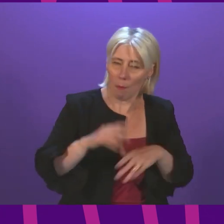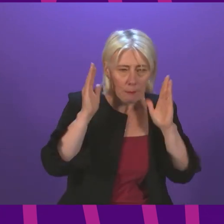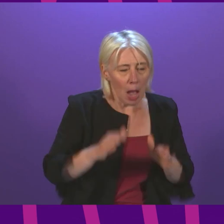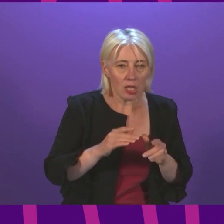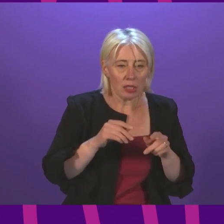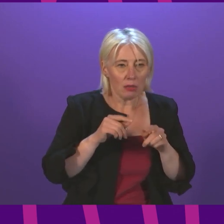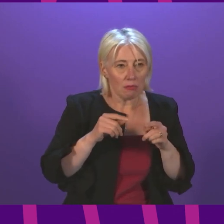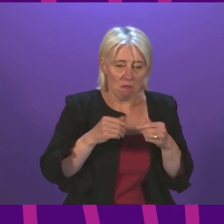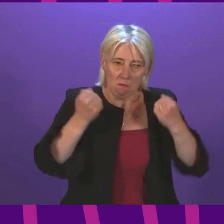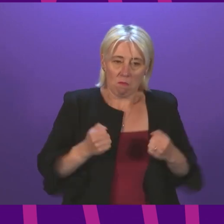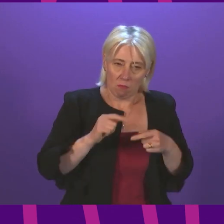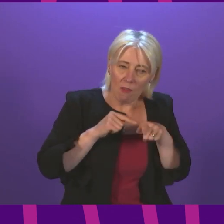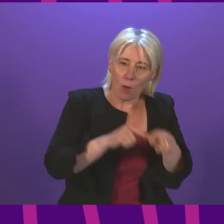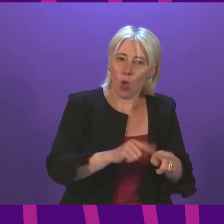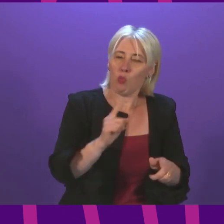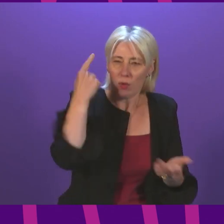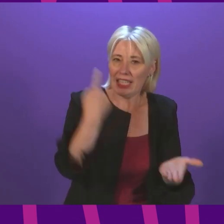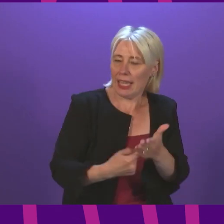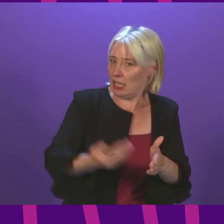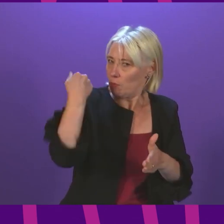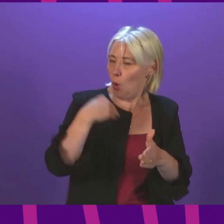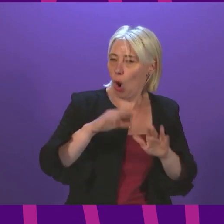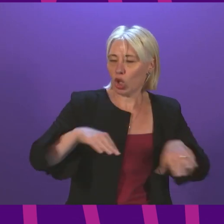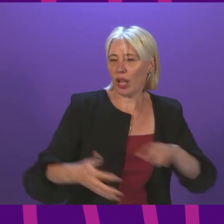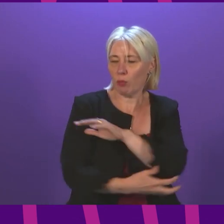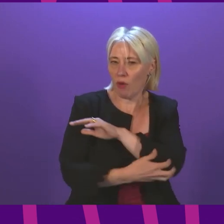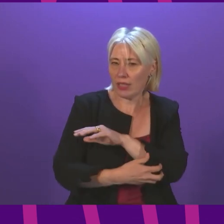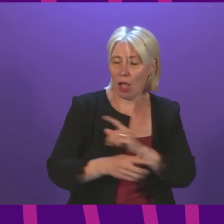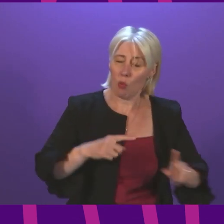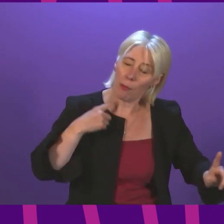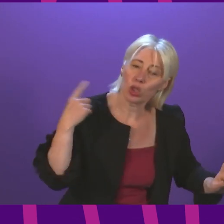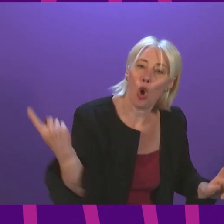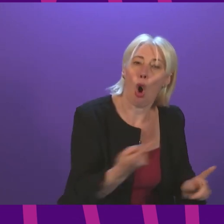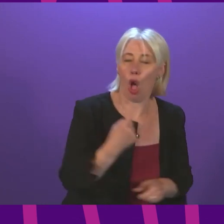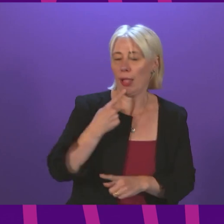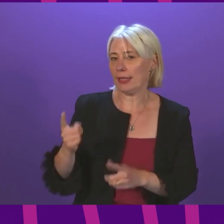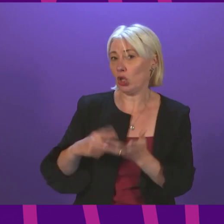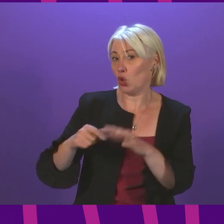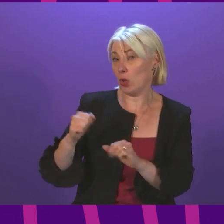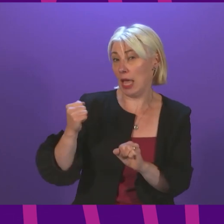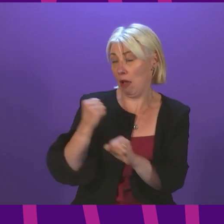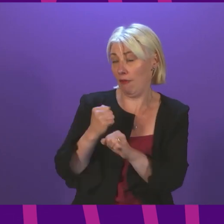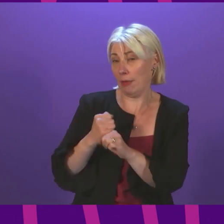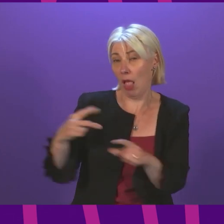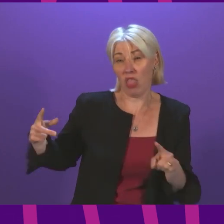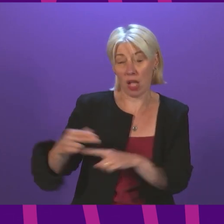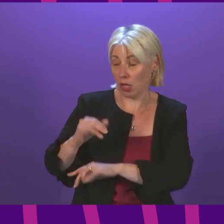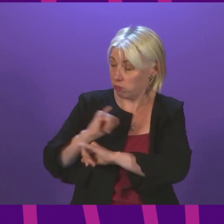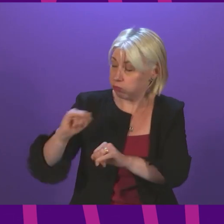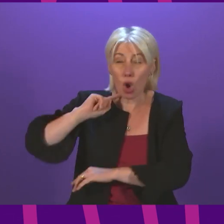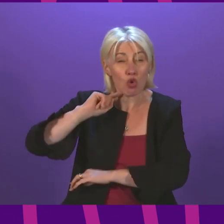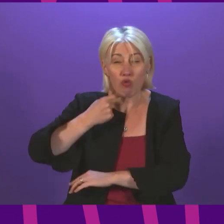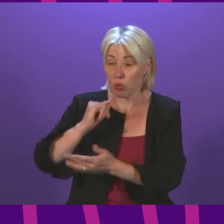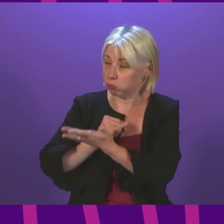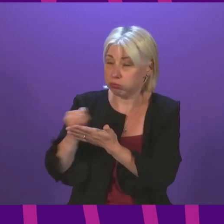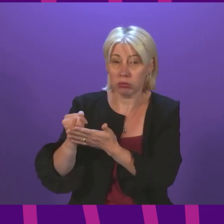call out together this cruel and damaging cut, I also hold fast to my commitment to push